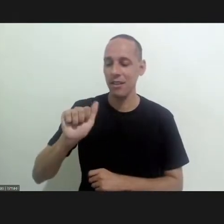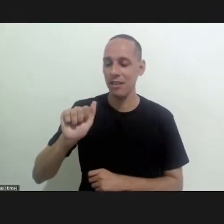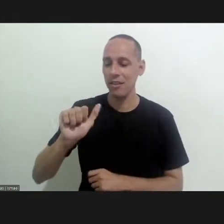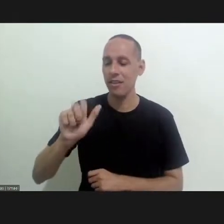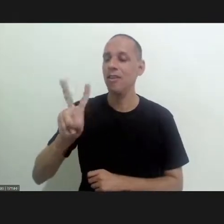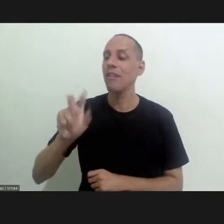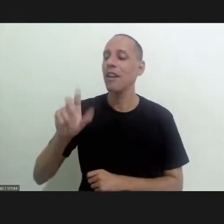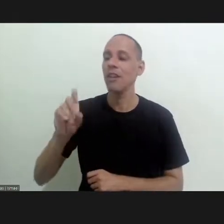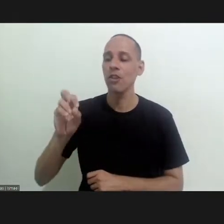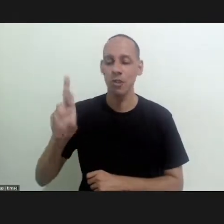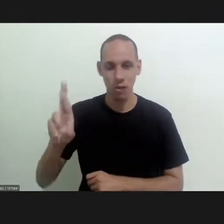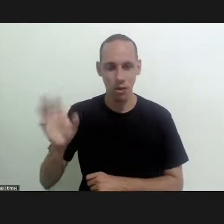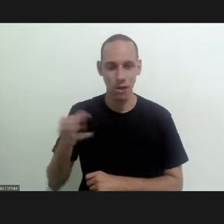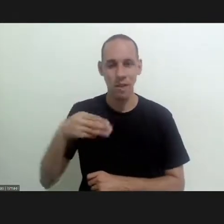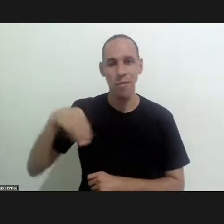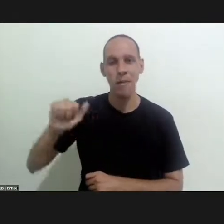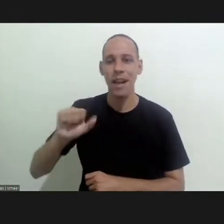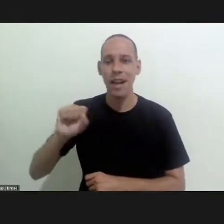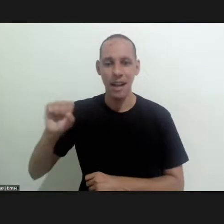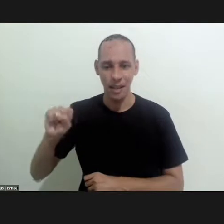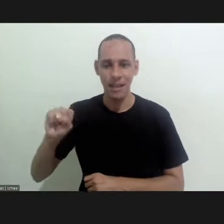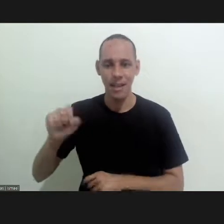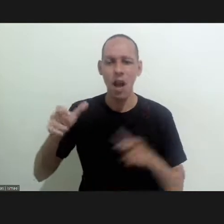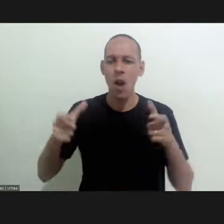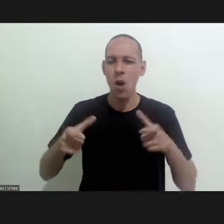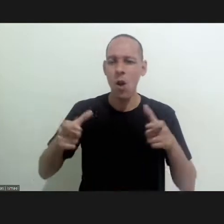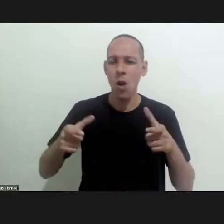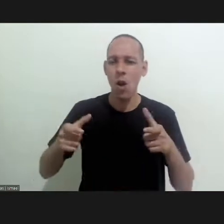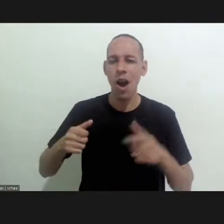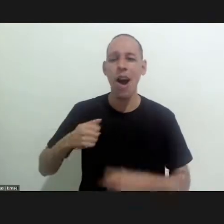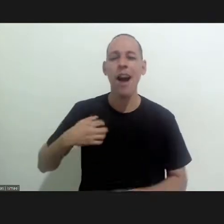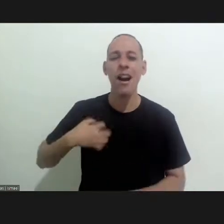an argentine uh dr salvador massa